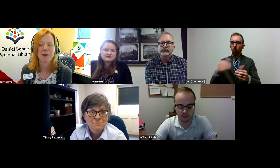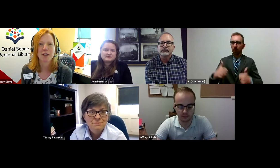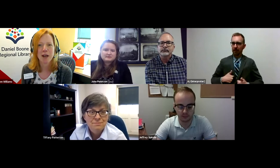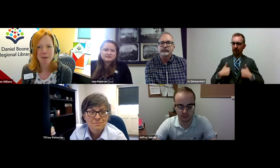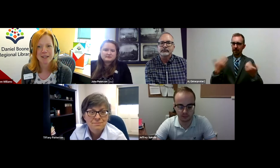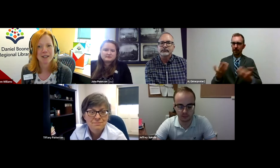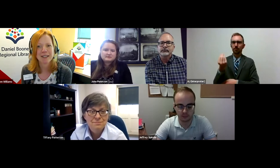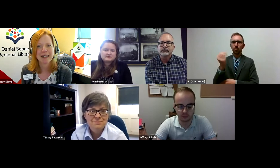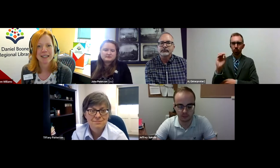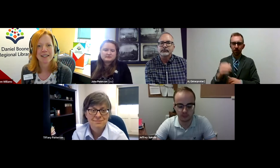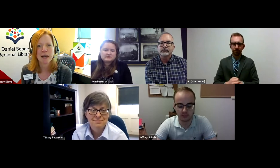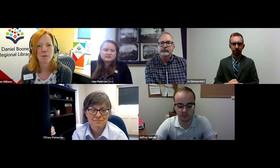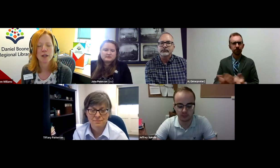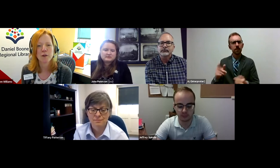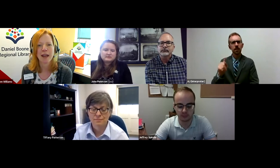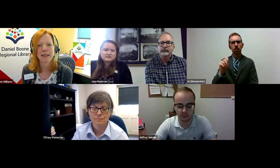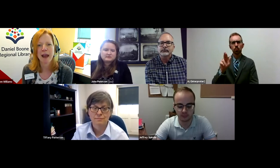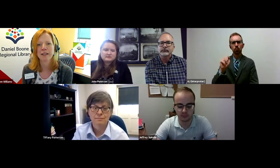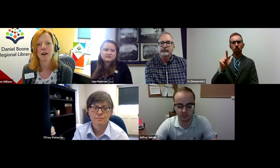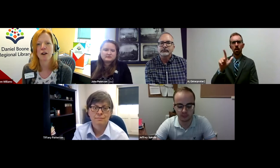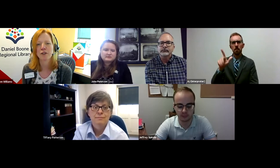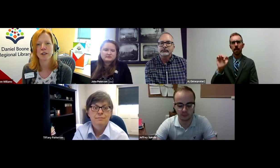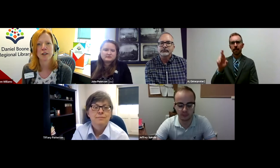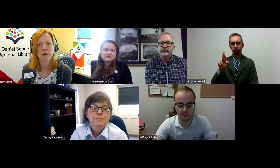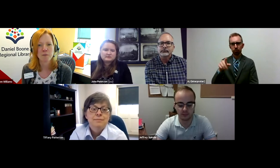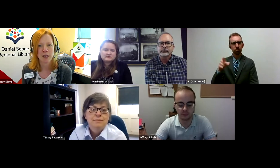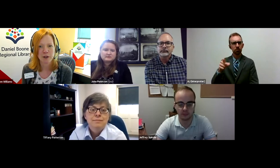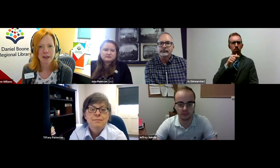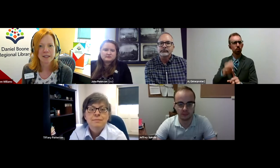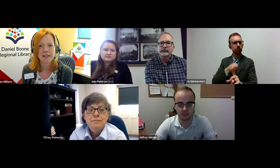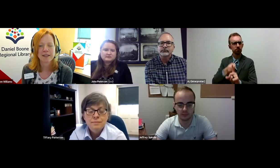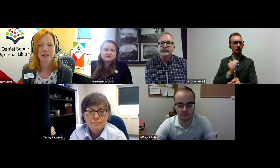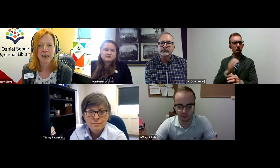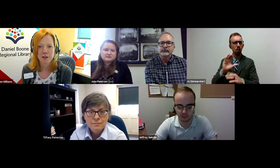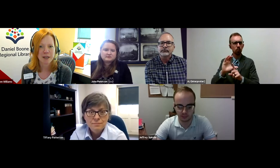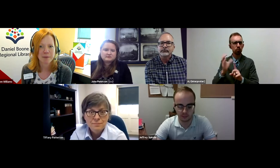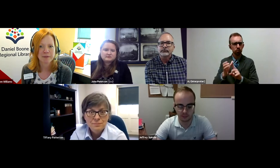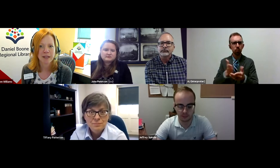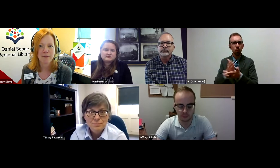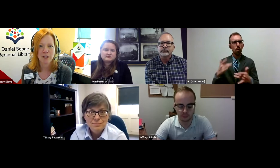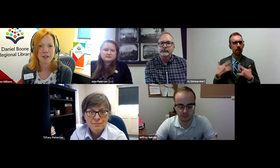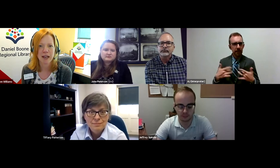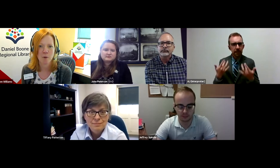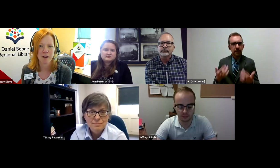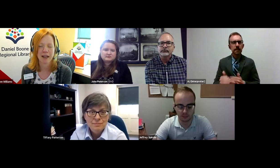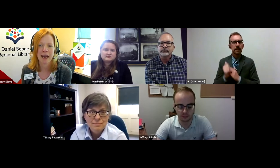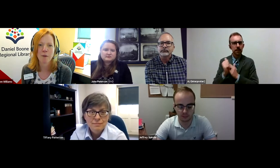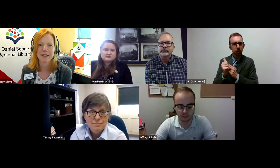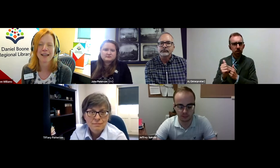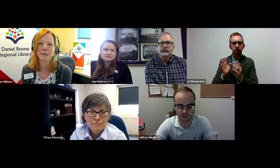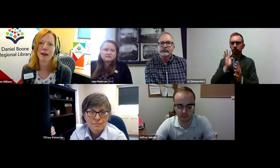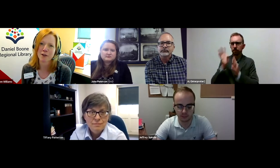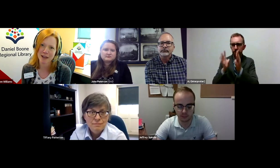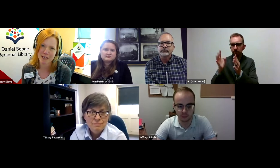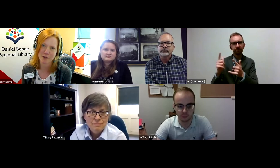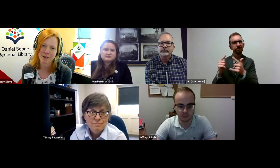So a trailblazer is someone who has impacted our culture through major events, leadership, innovation, and more. And I want